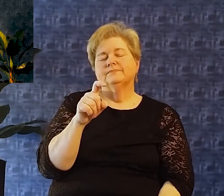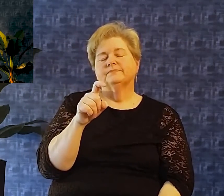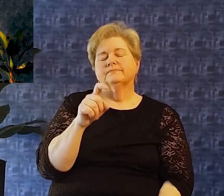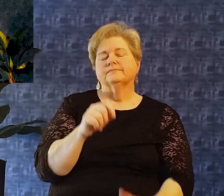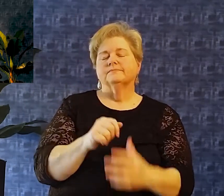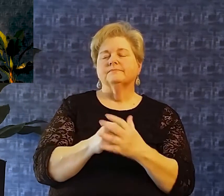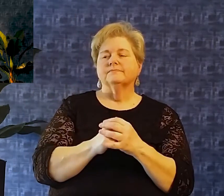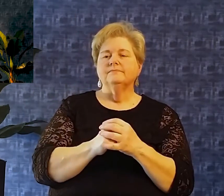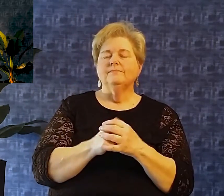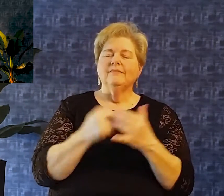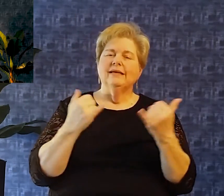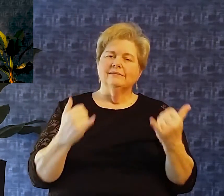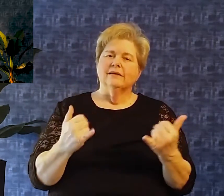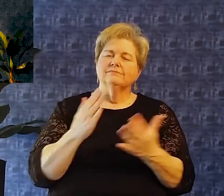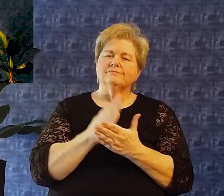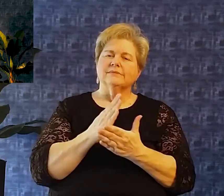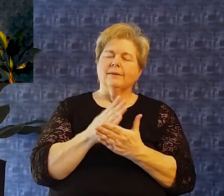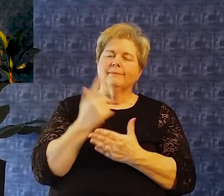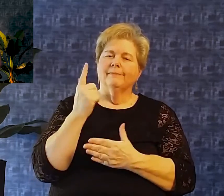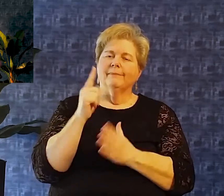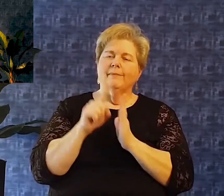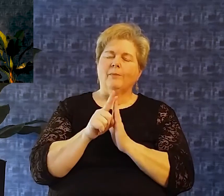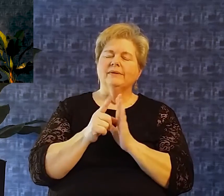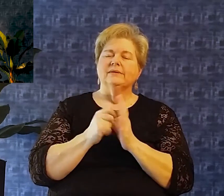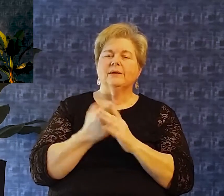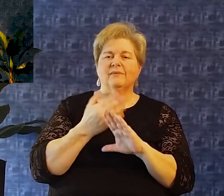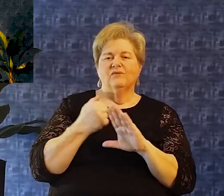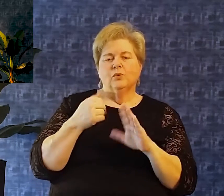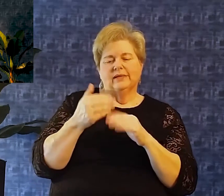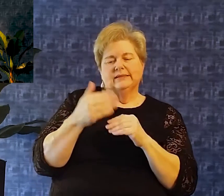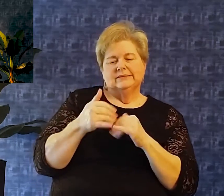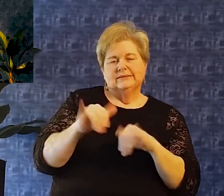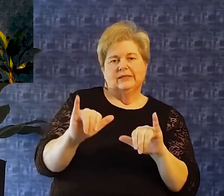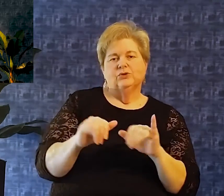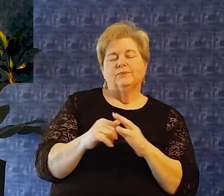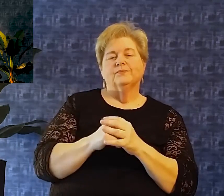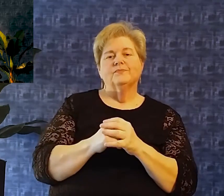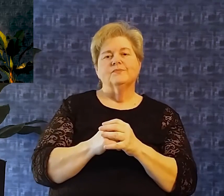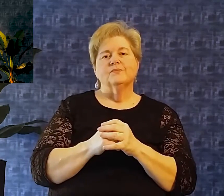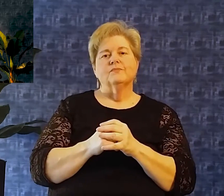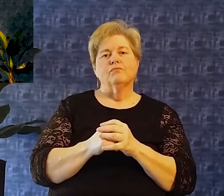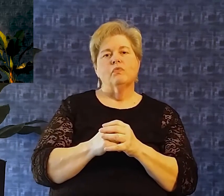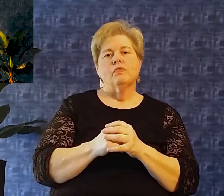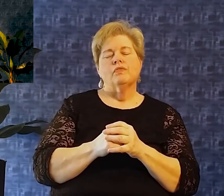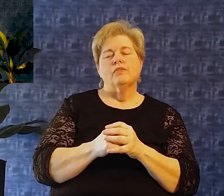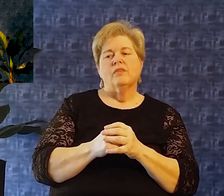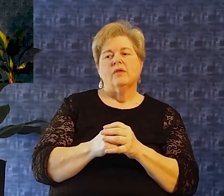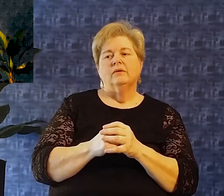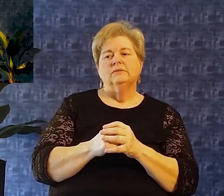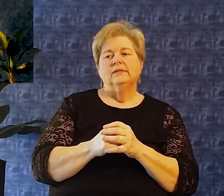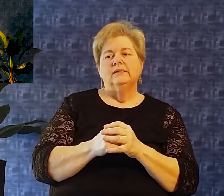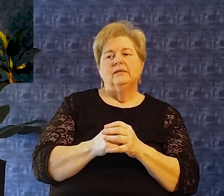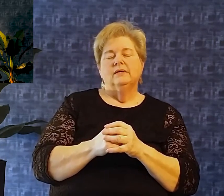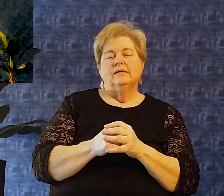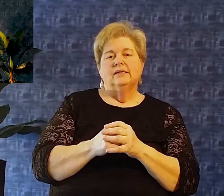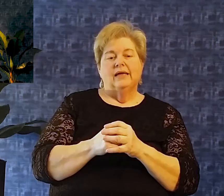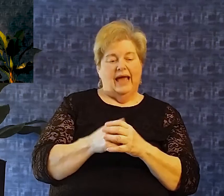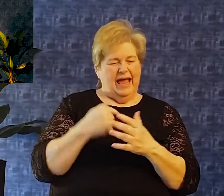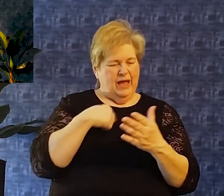psalm Because as I mentioned when I read through it Verse 6 is what caught my attention in this psalm